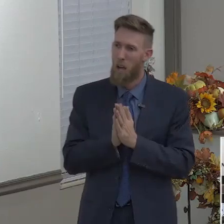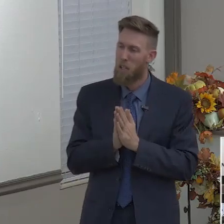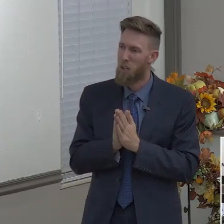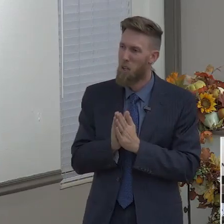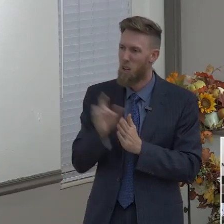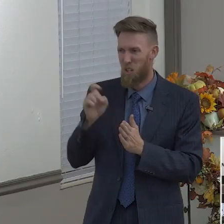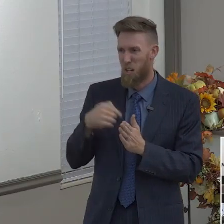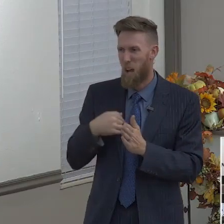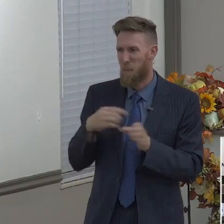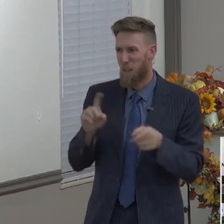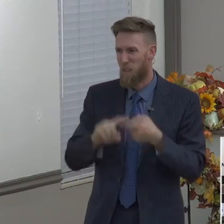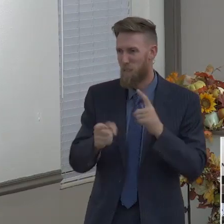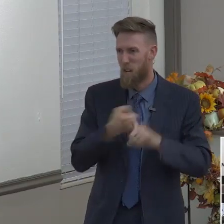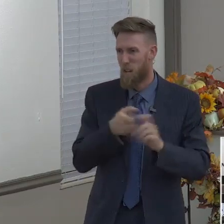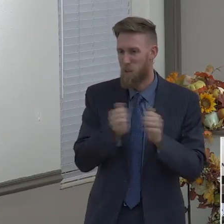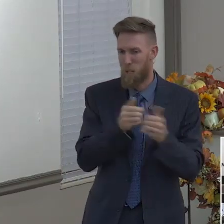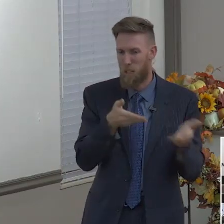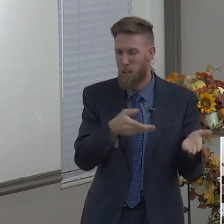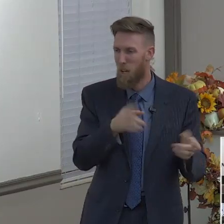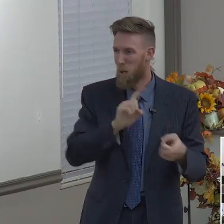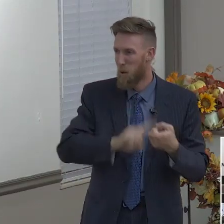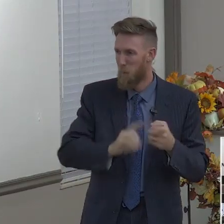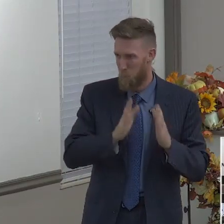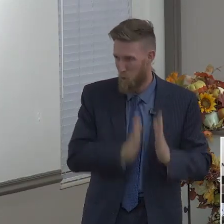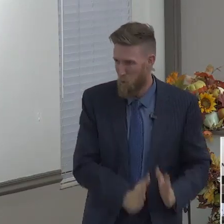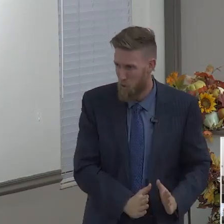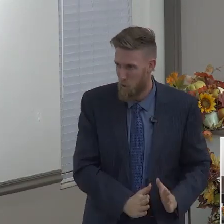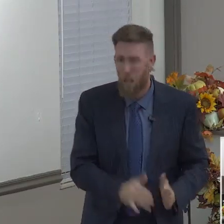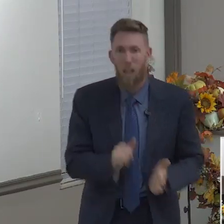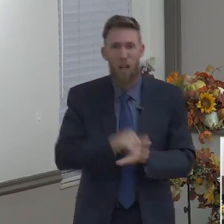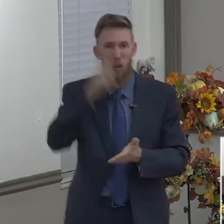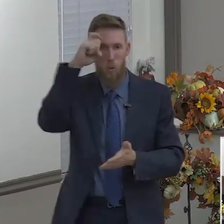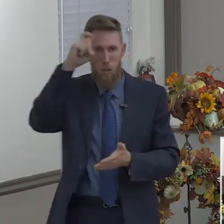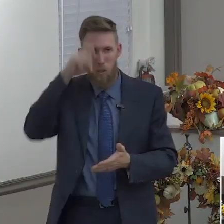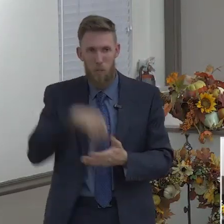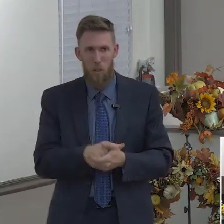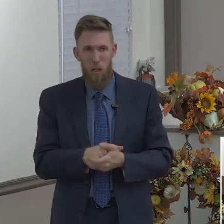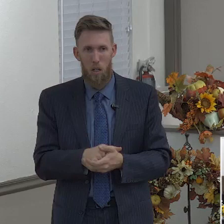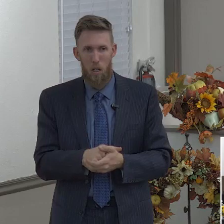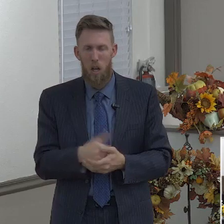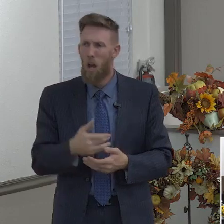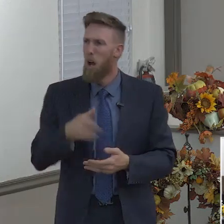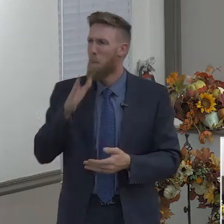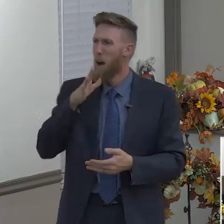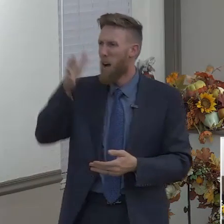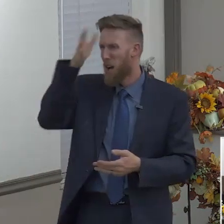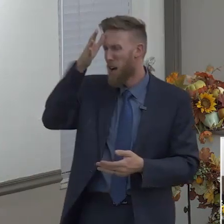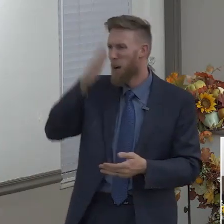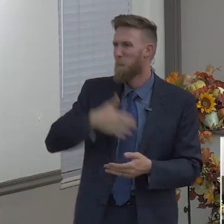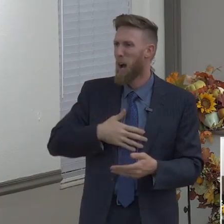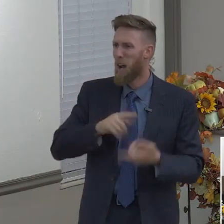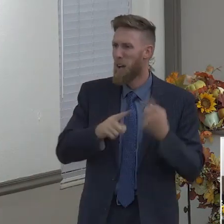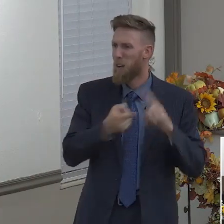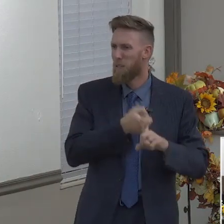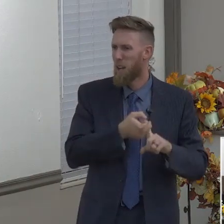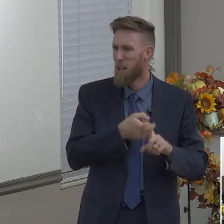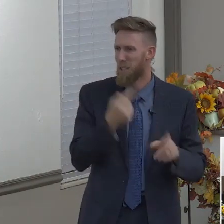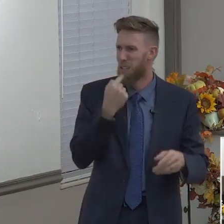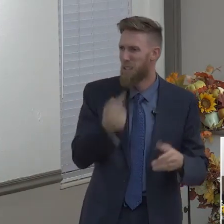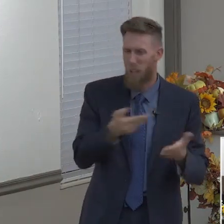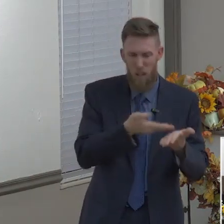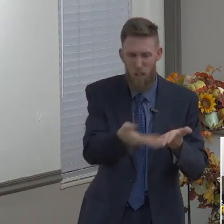that's wisdom. Hey, mom, dad. My friends said this. They want me to do this. What do you think? Wow.